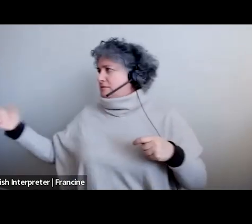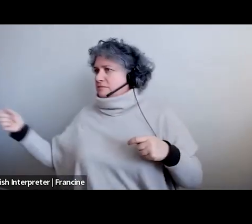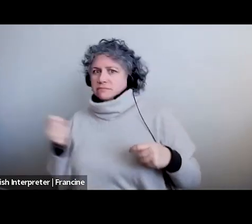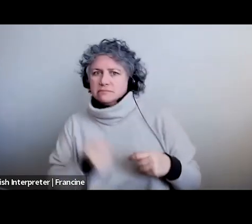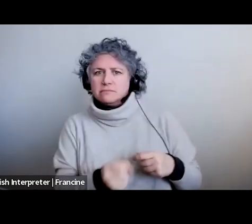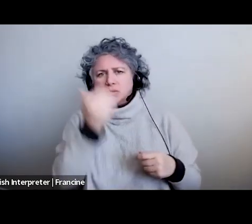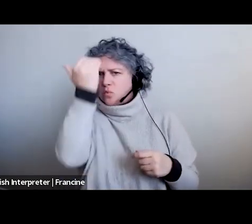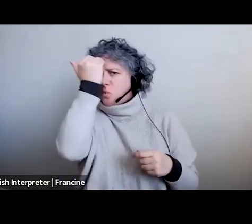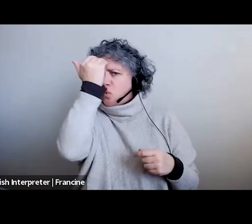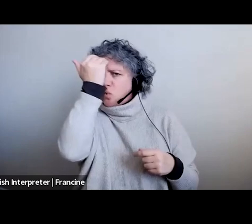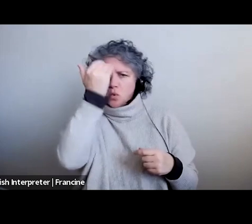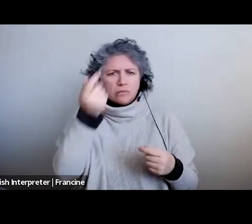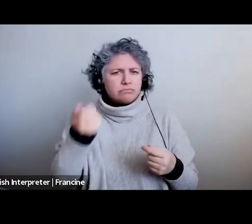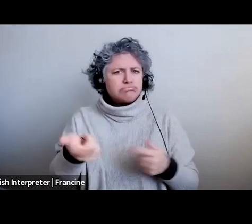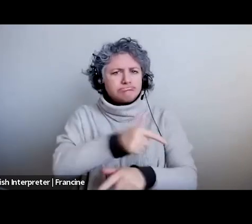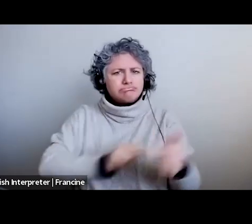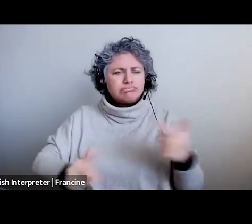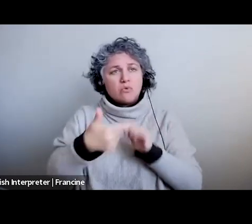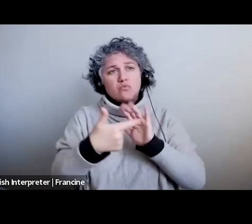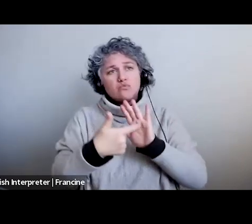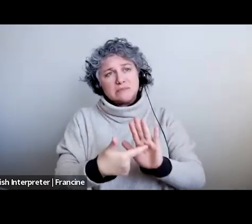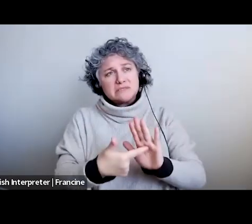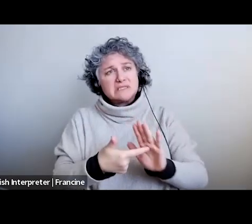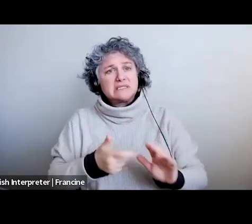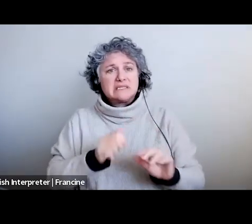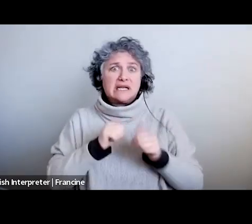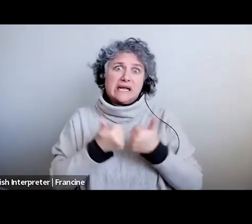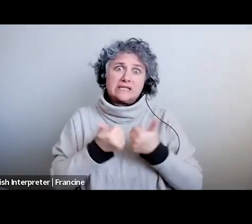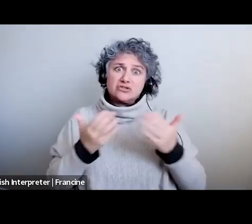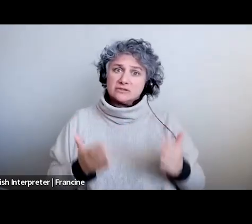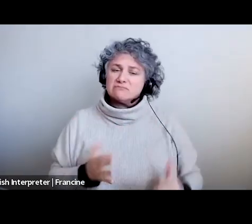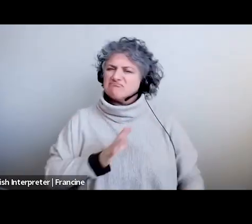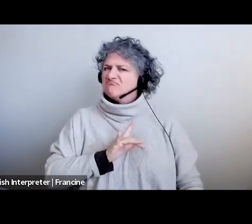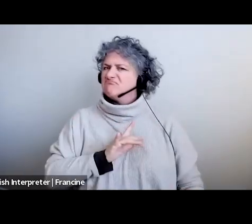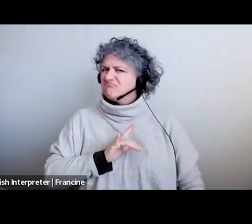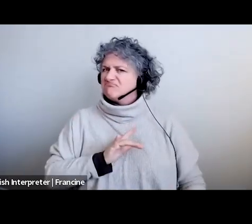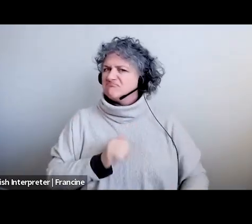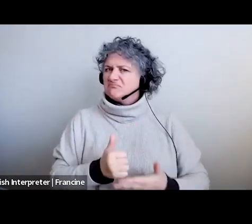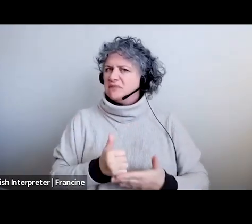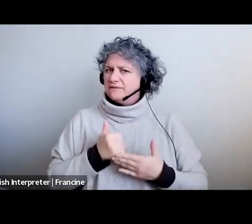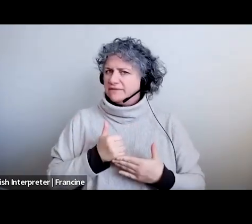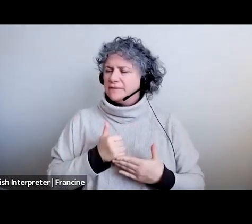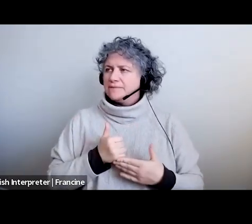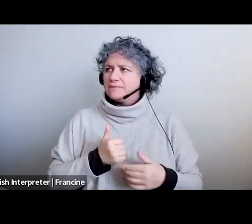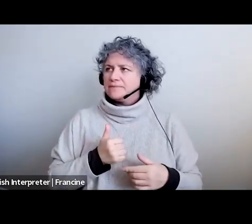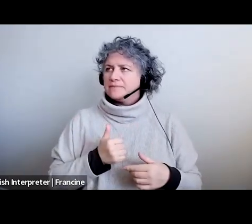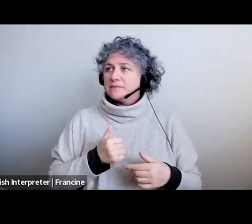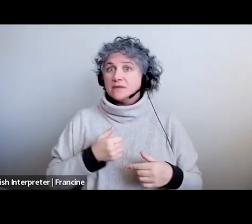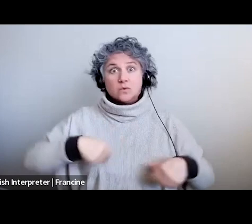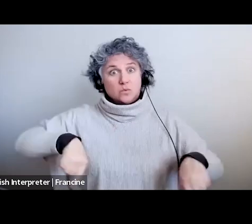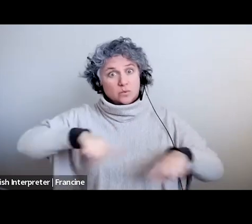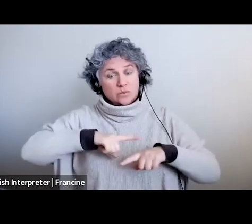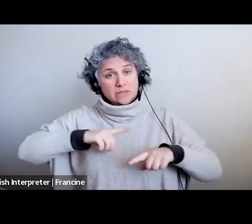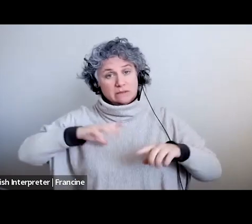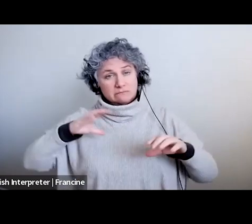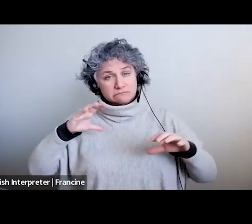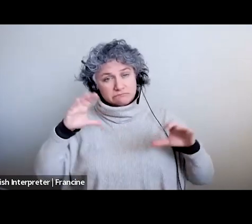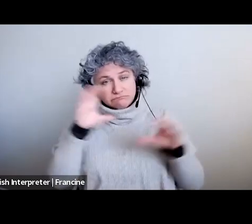just in terms of that i think that's very very helpful if we're doing some huge search and um